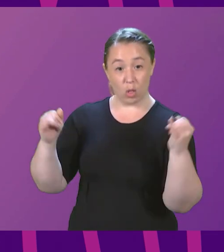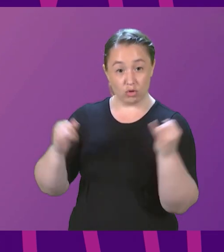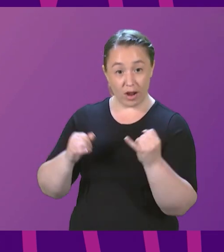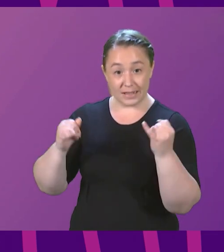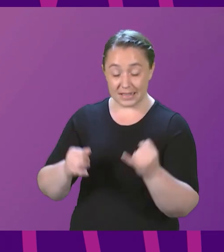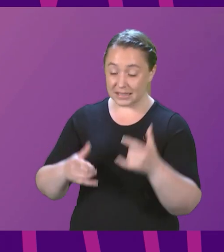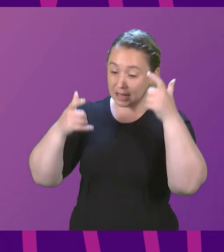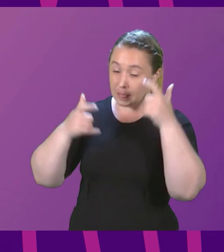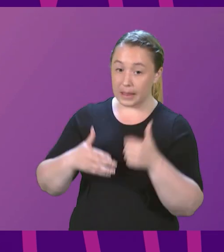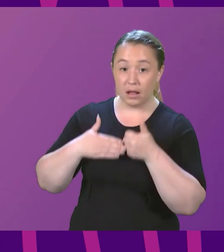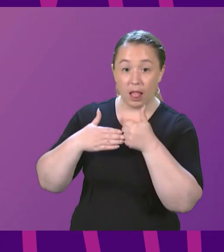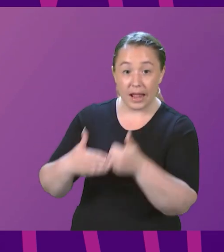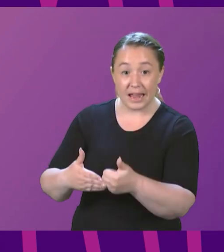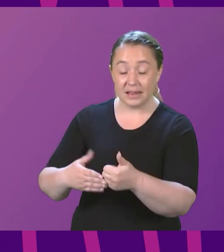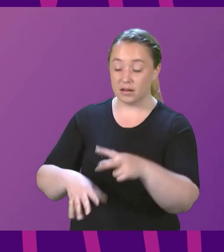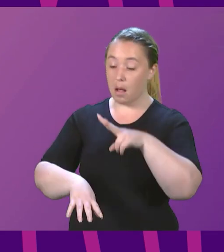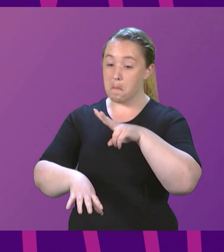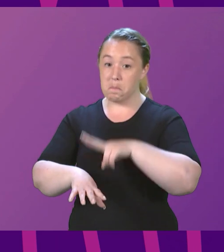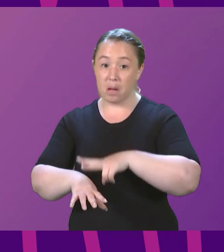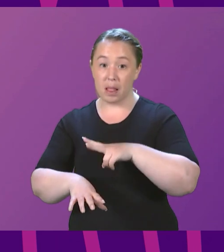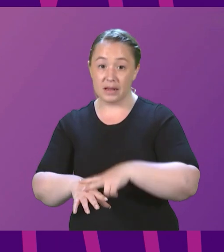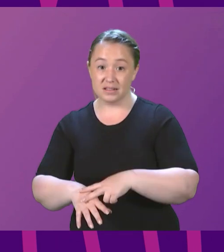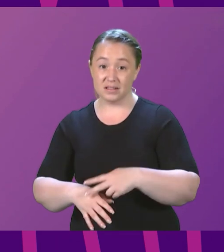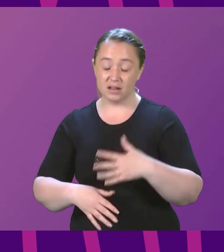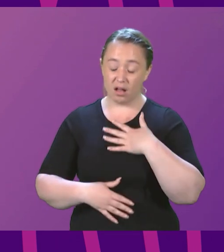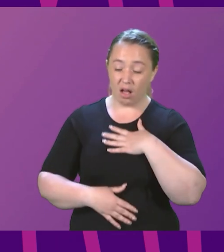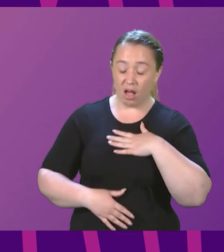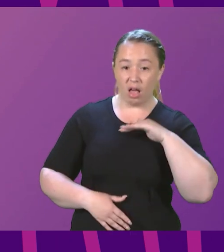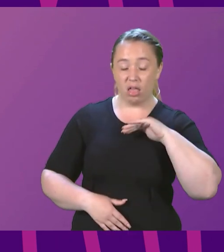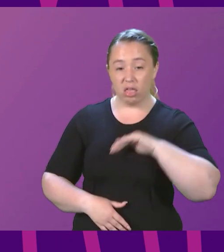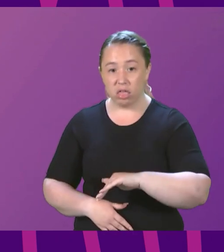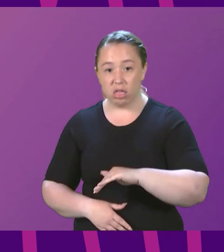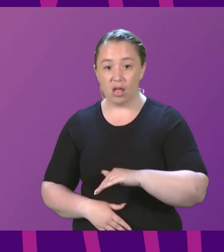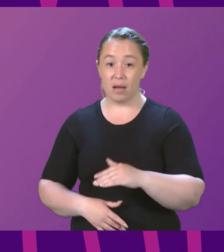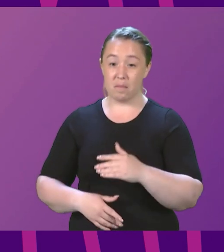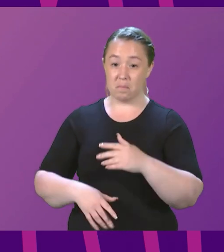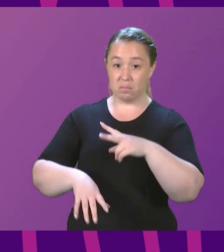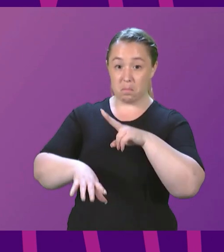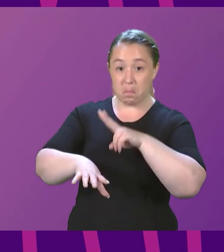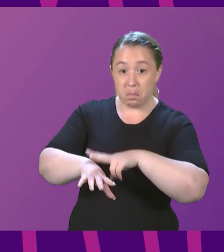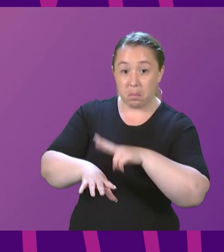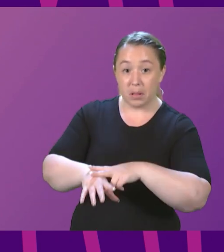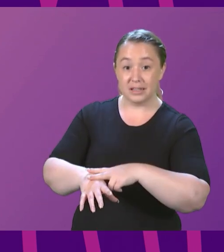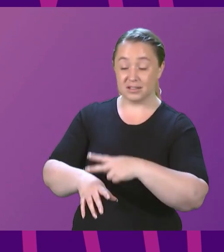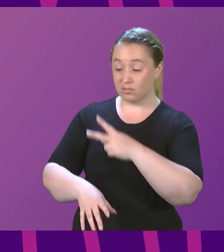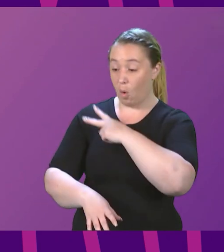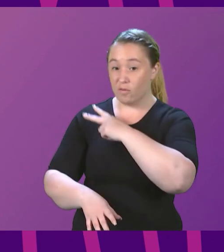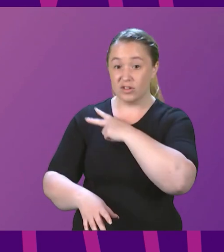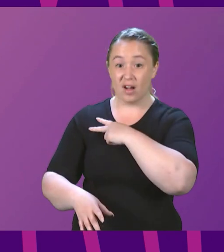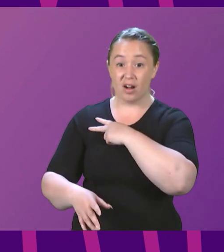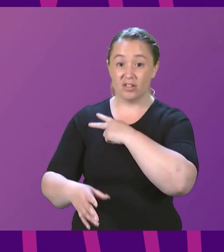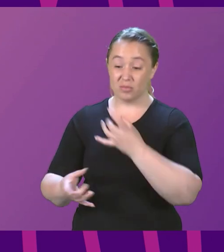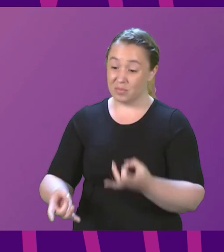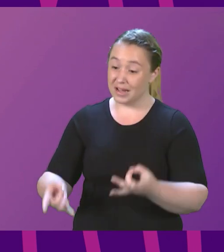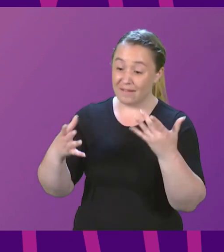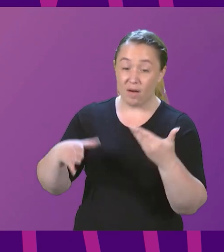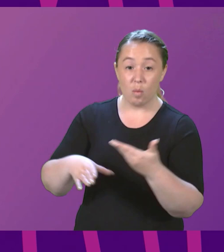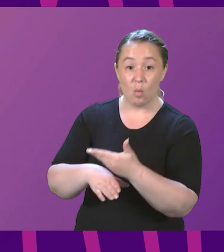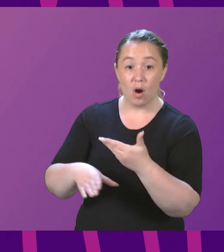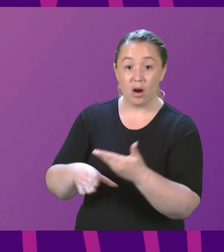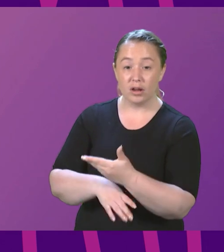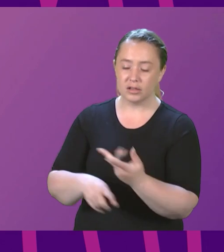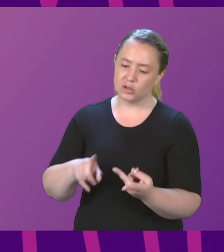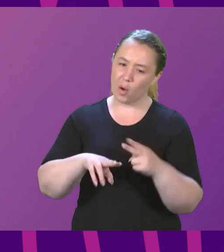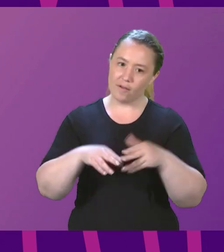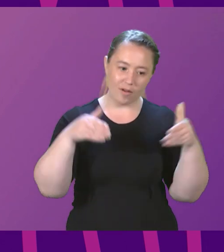aid and the fact that the morale in police Scotland is so low that we're losing hundreds of police officers? If most of her government's attention is going to be